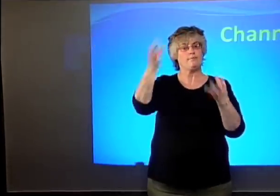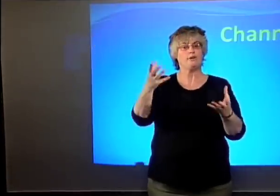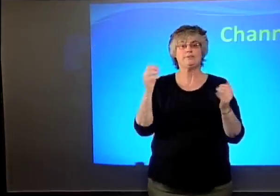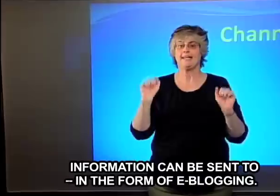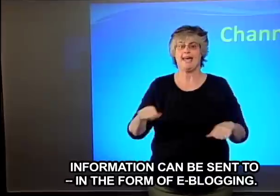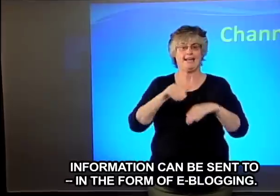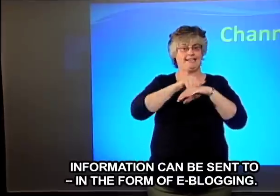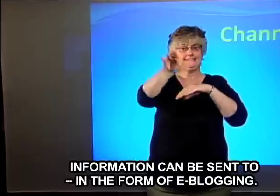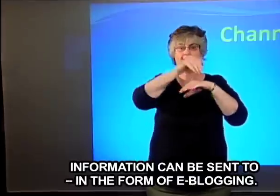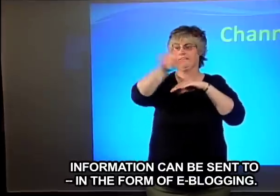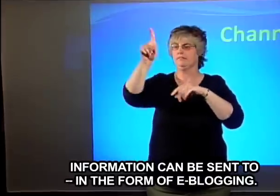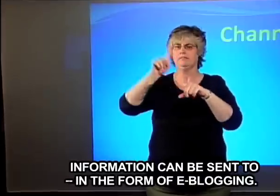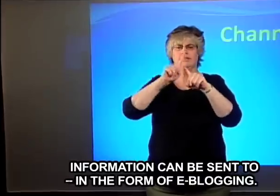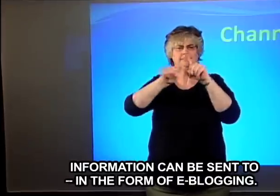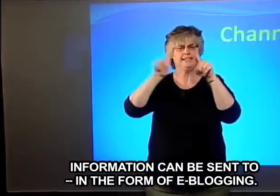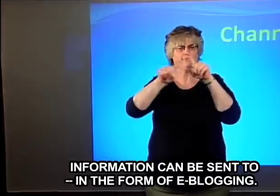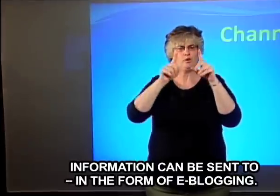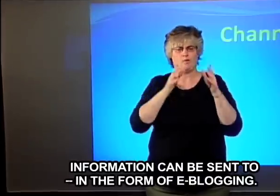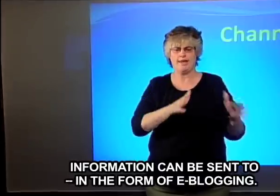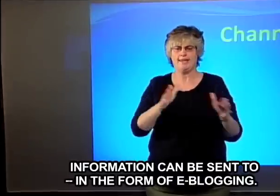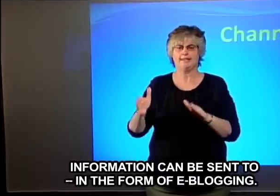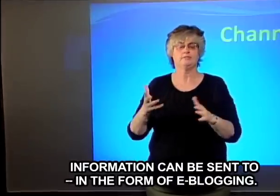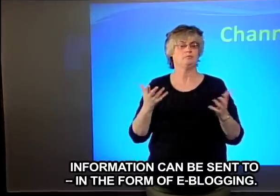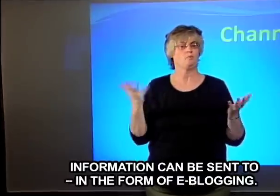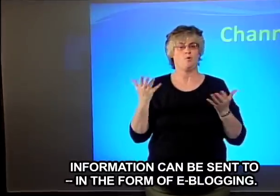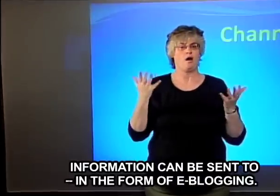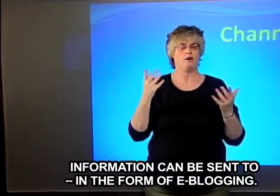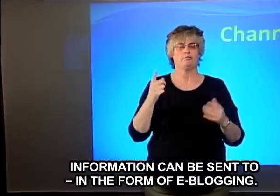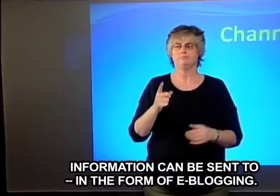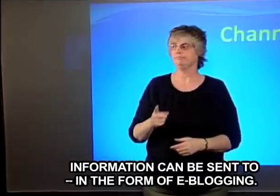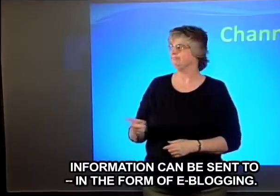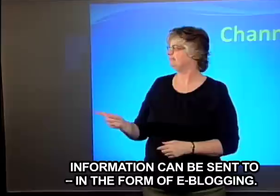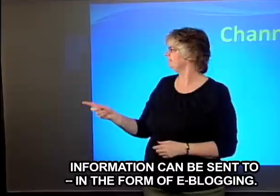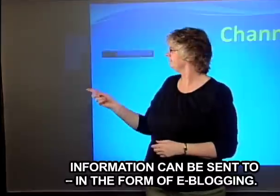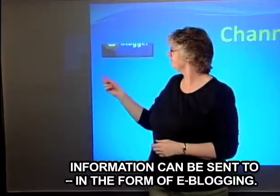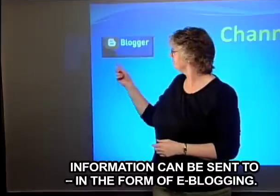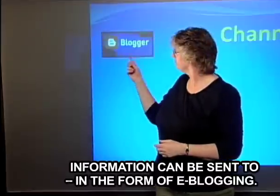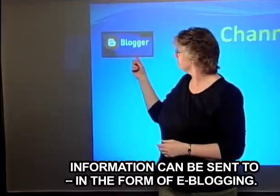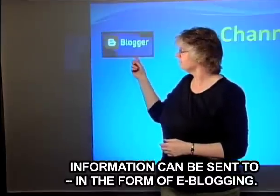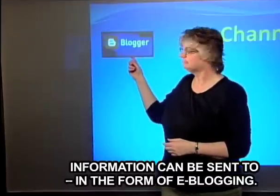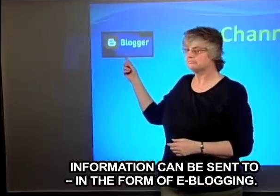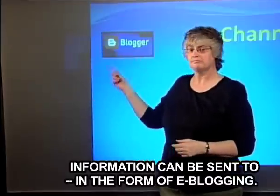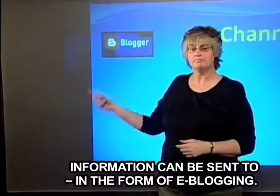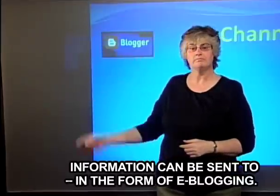Information can be sent to, in the form of e-blogging.